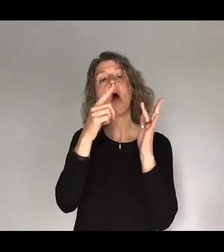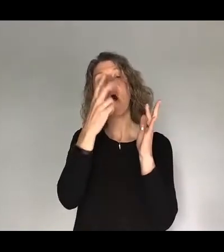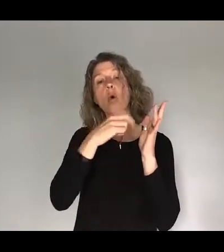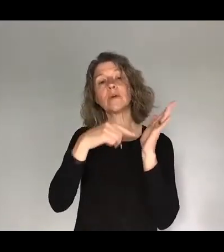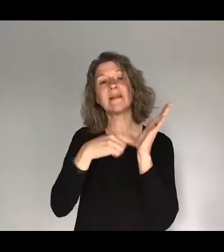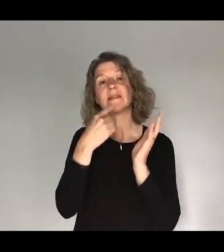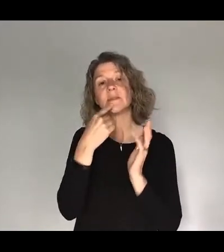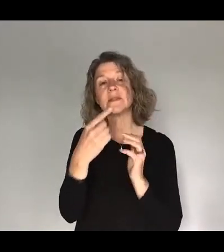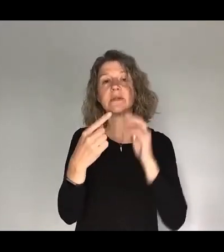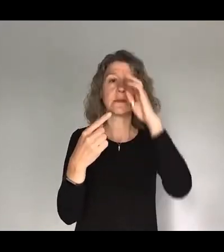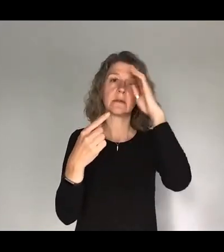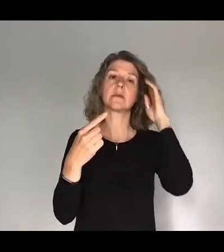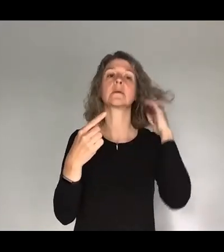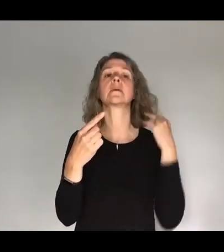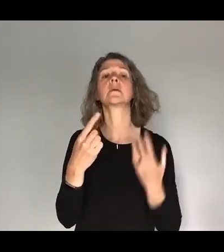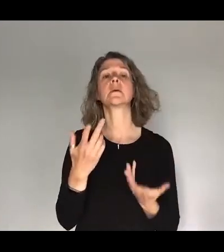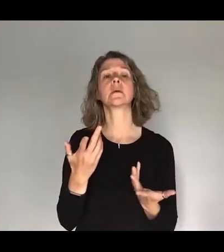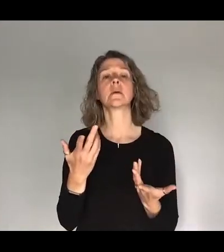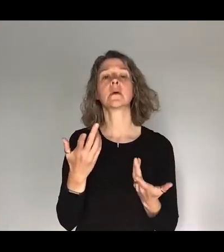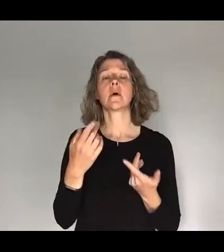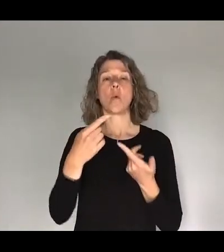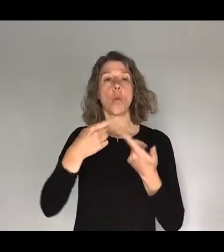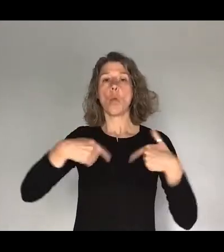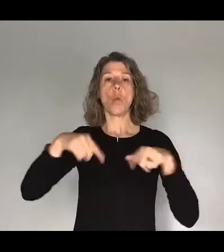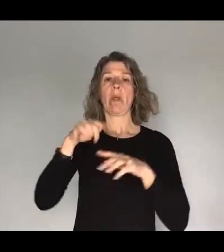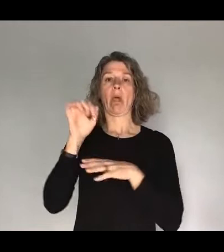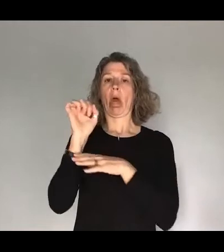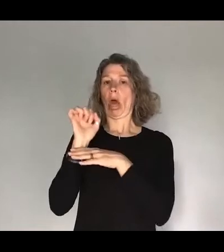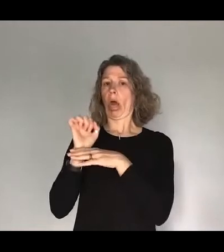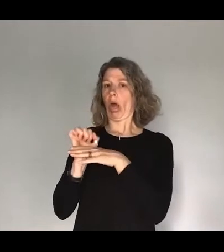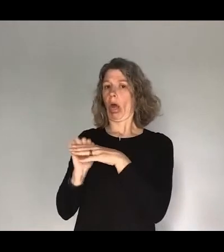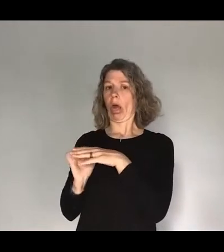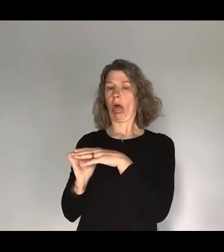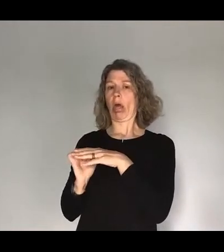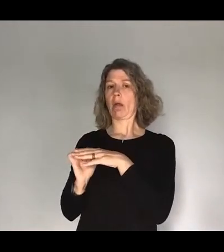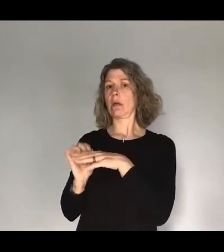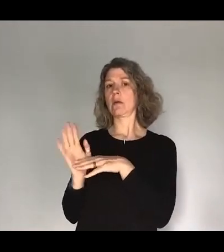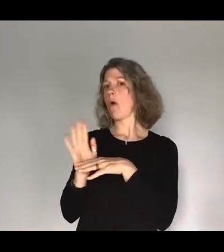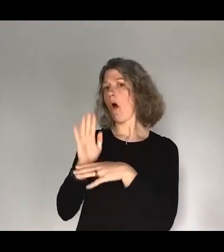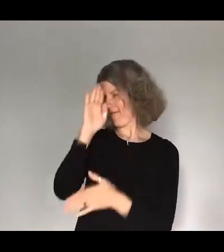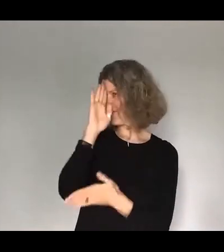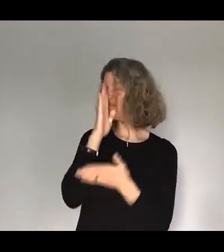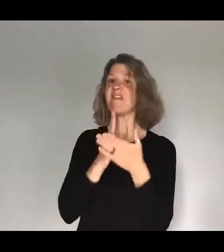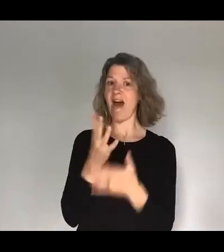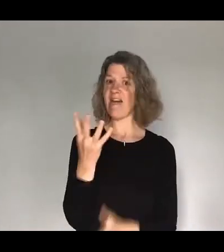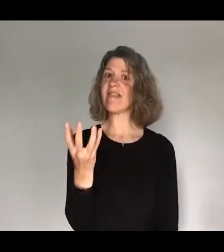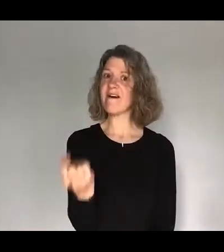we're not of those who shrink back, but of those who have faith. If you like it,